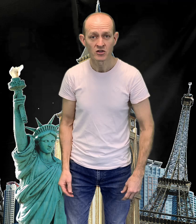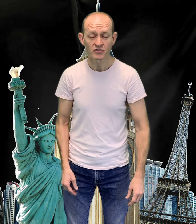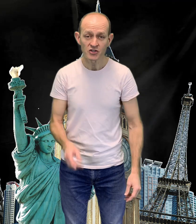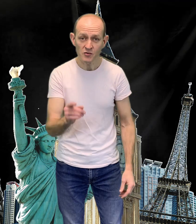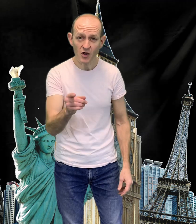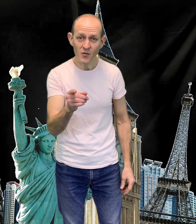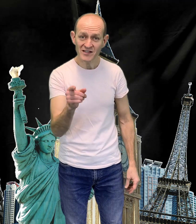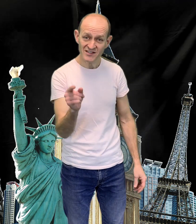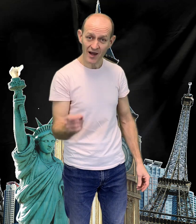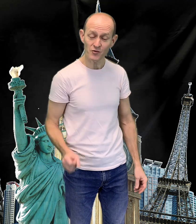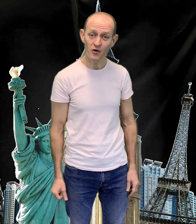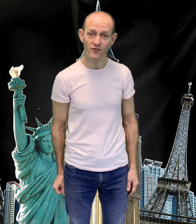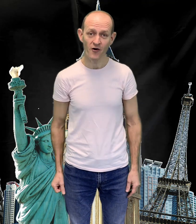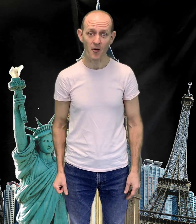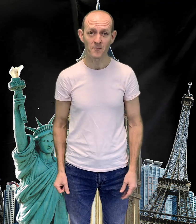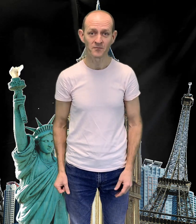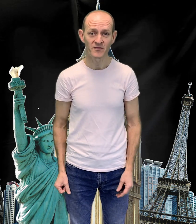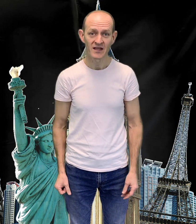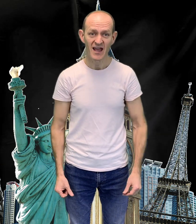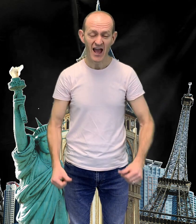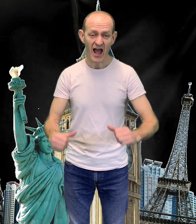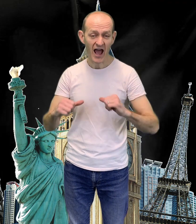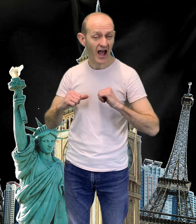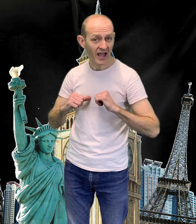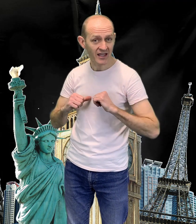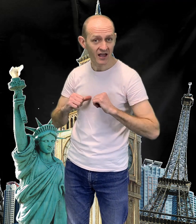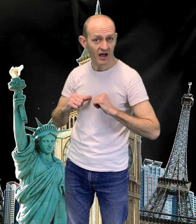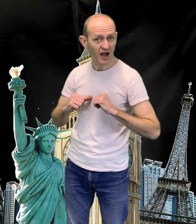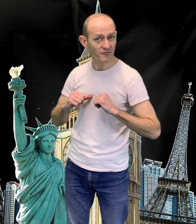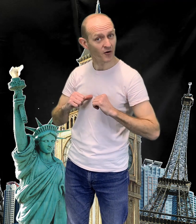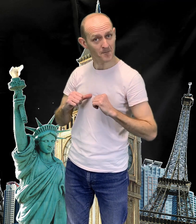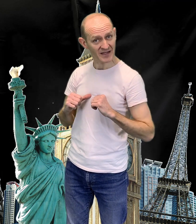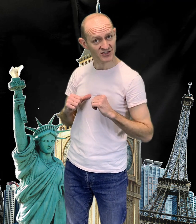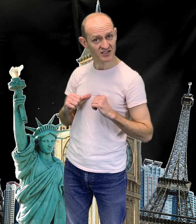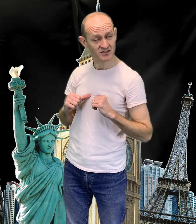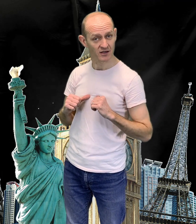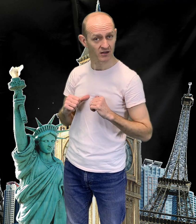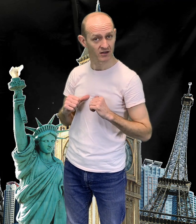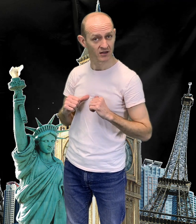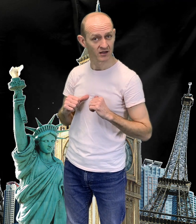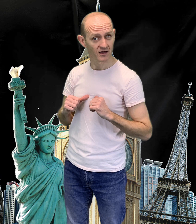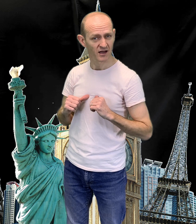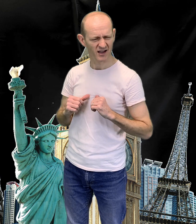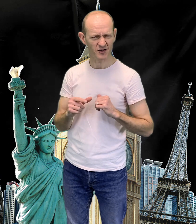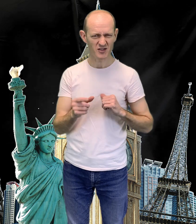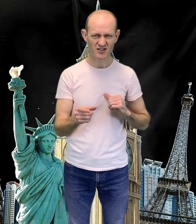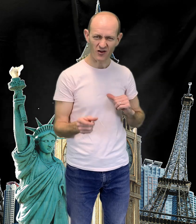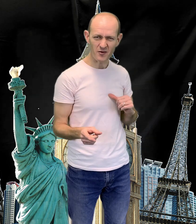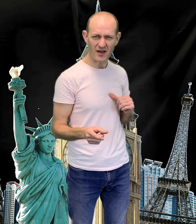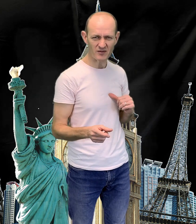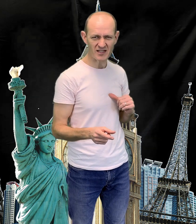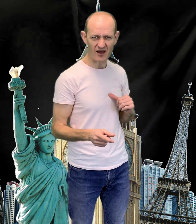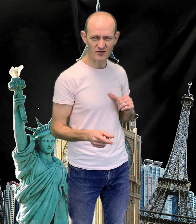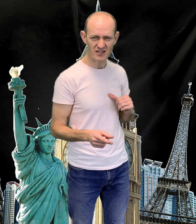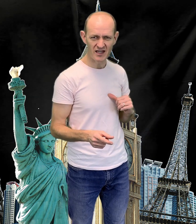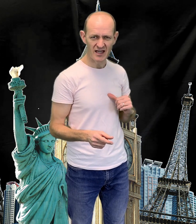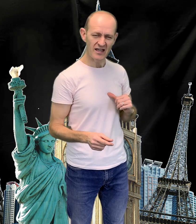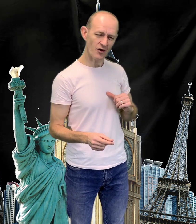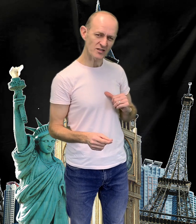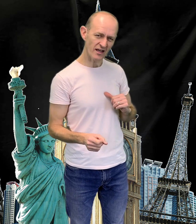Do you know which town you're from? I am from Manchester. I know a song about towns. It goes like